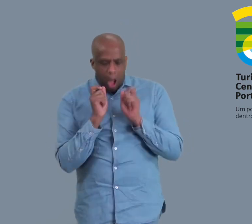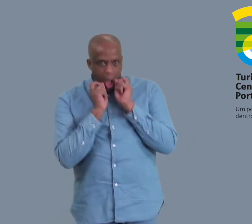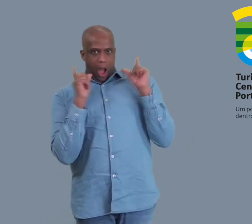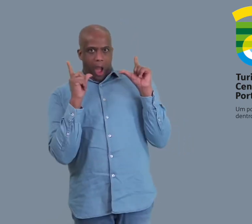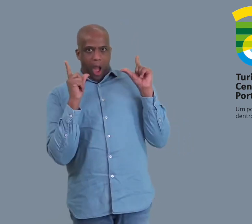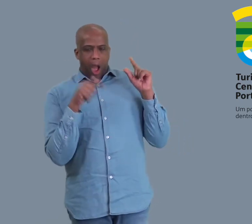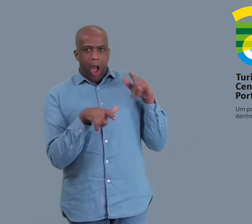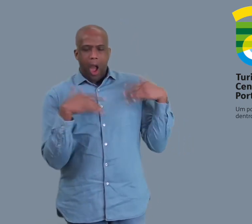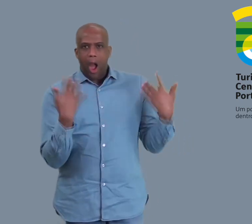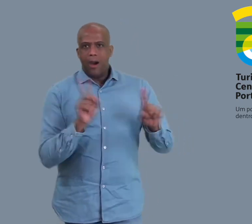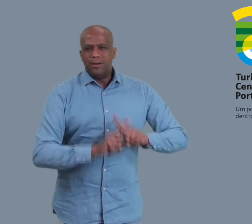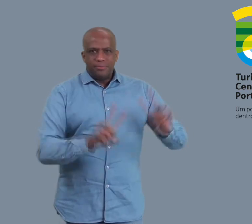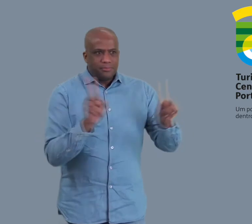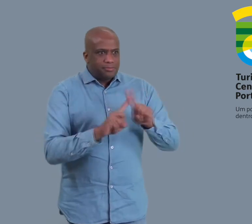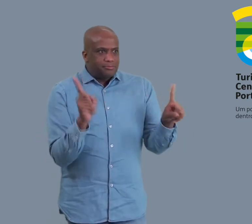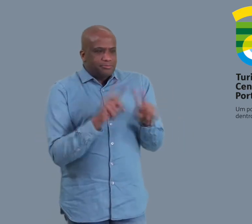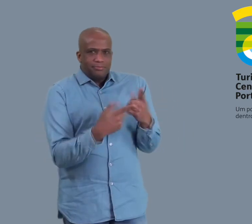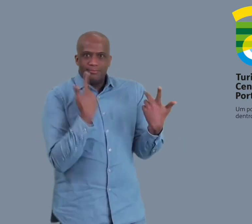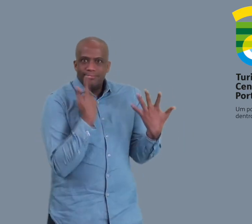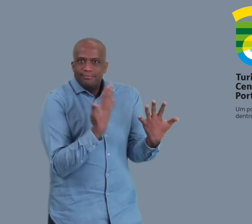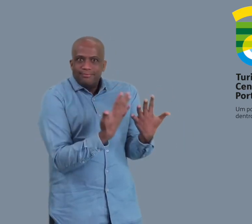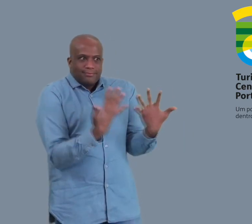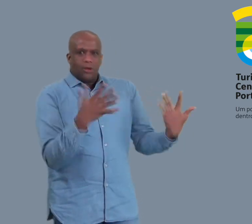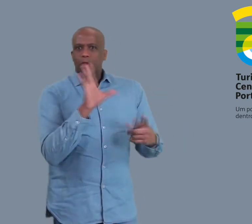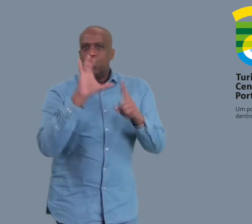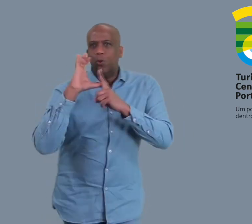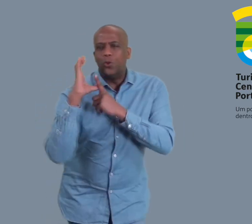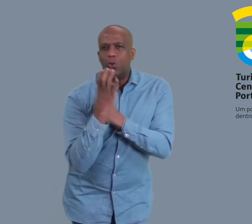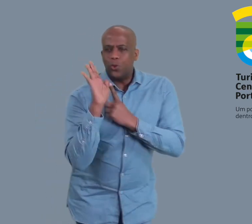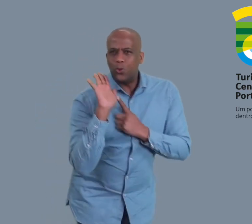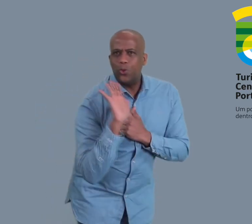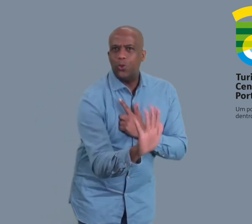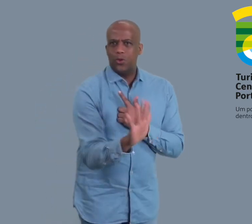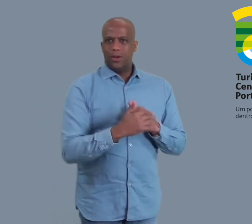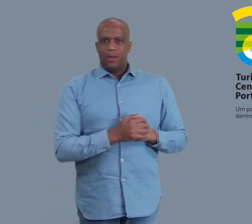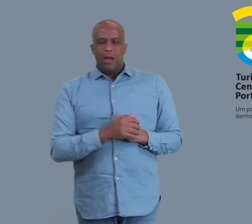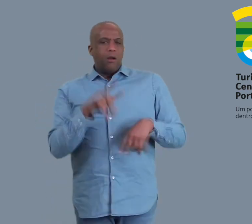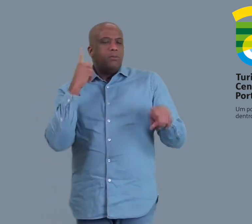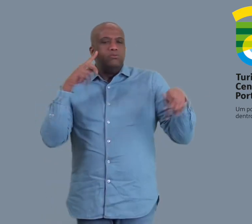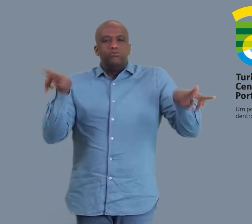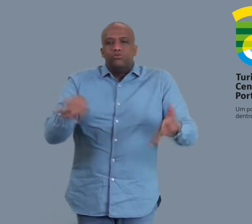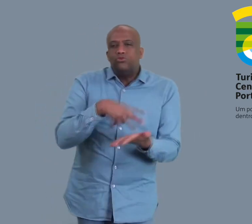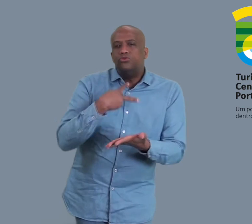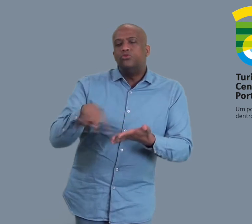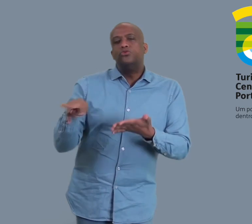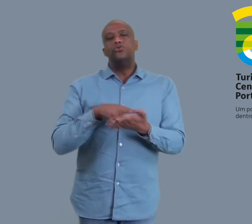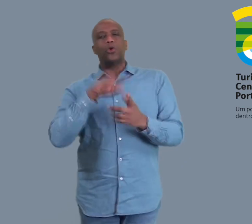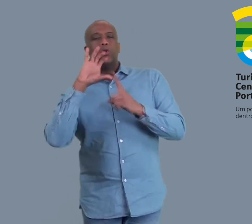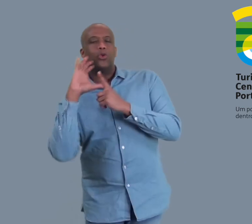Discover the regional handicraft and enjoy the sound of popular music.